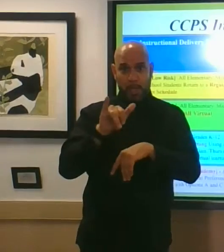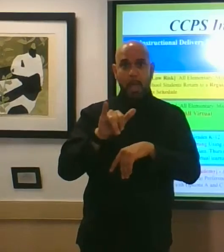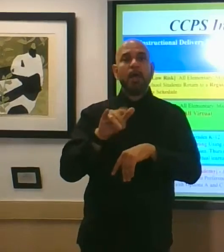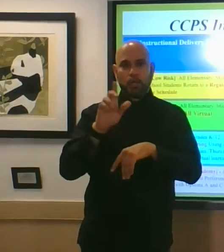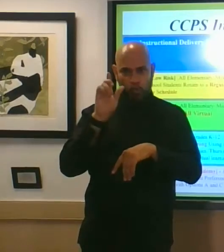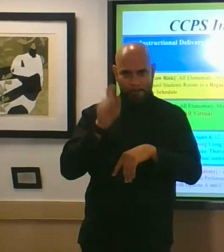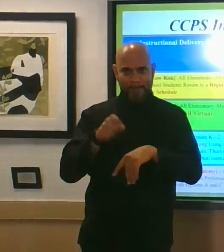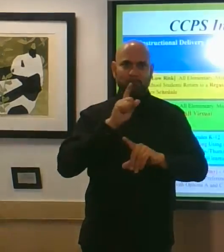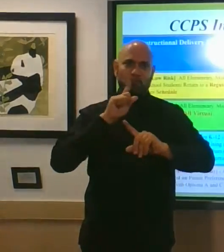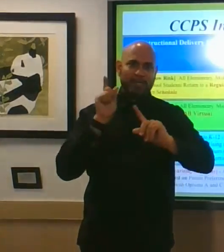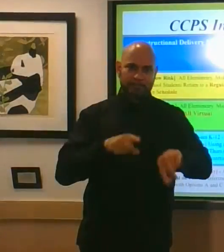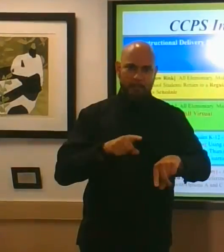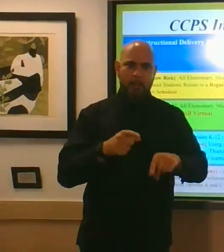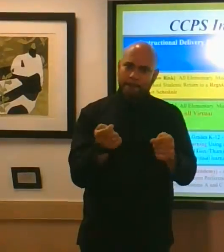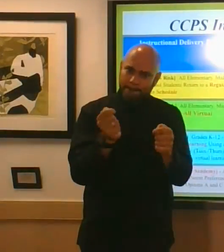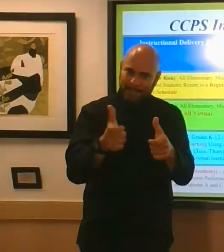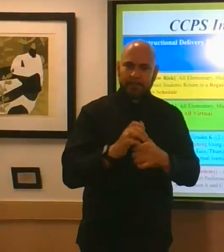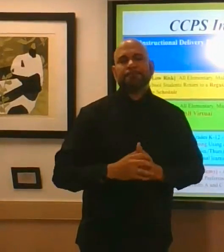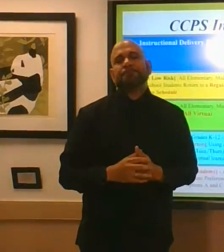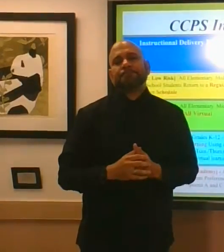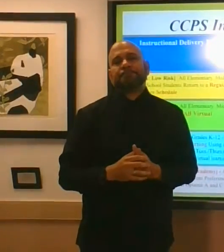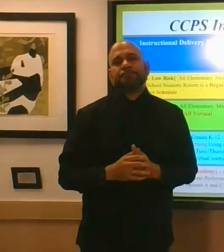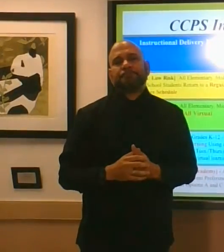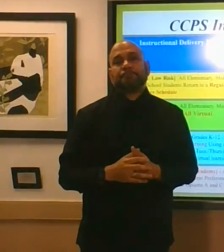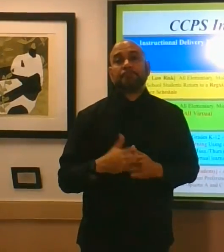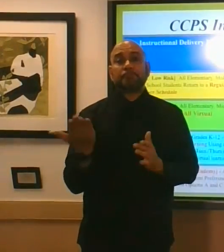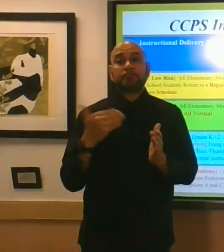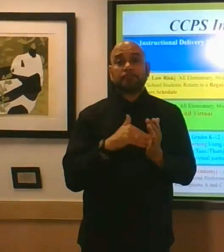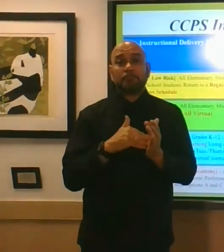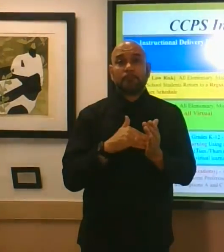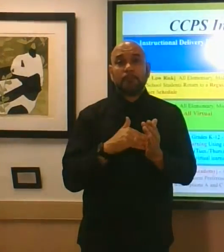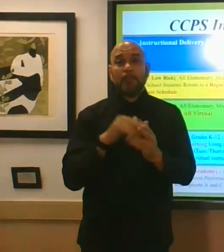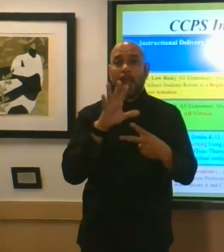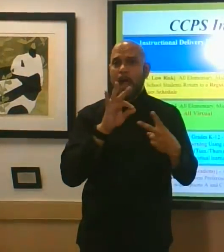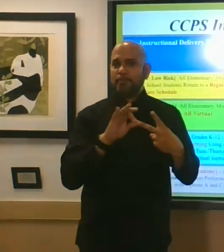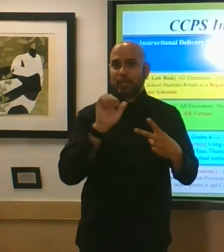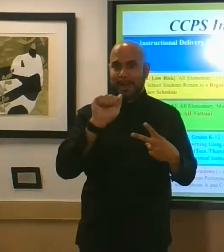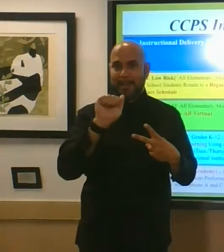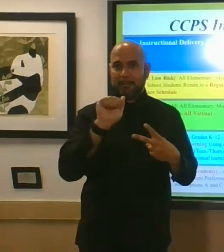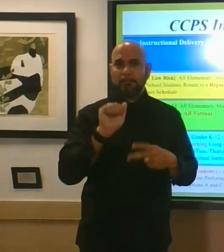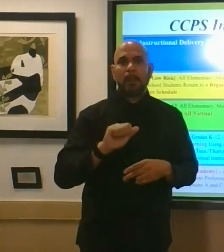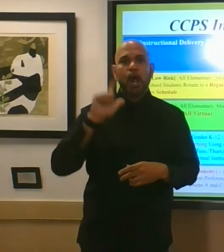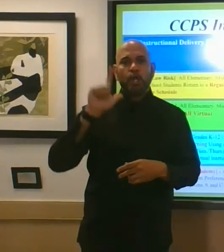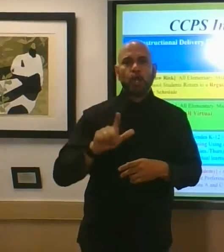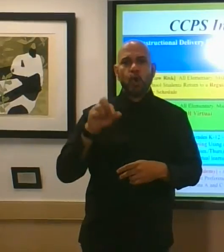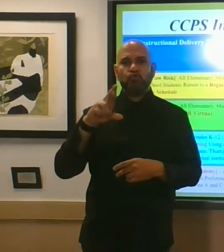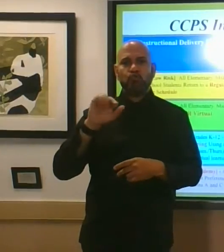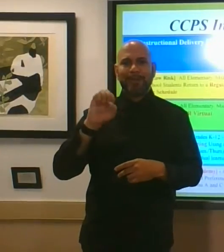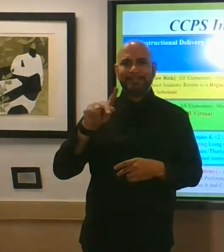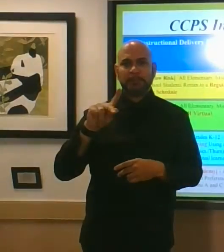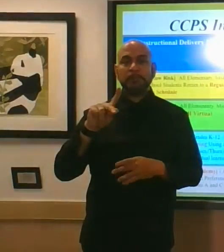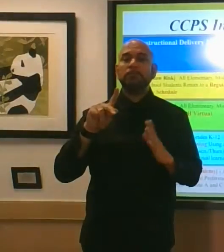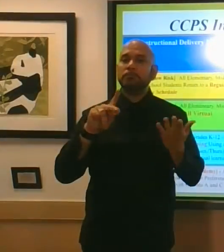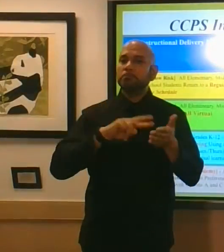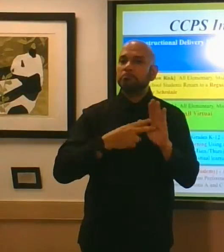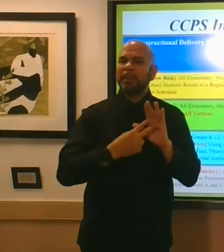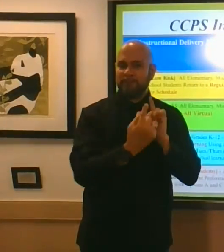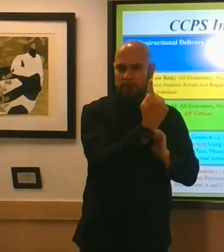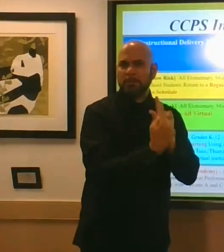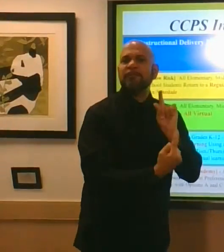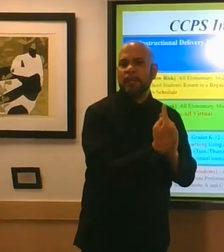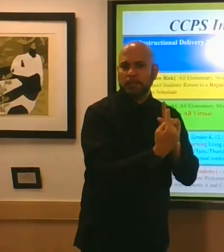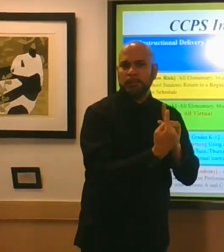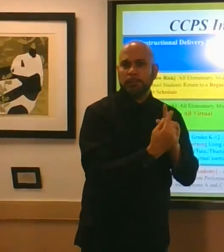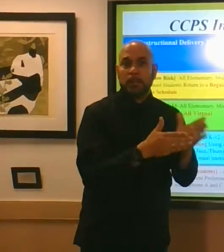immediately so again option a low risk face to face option b